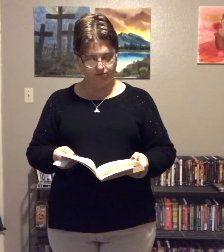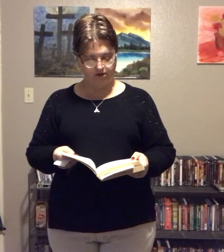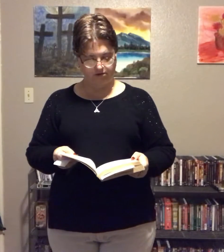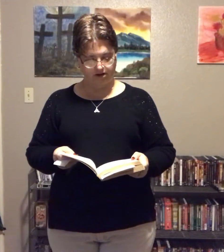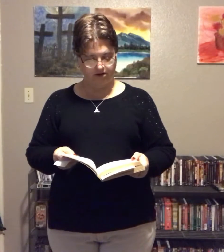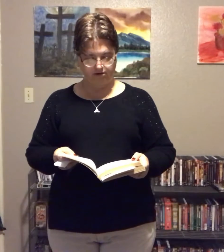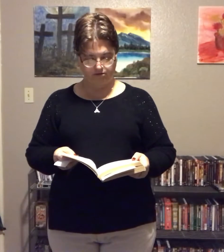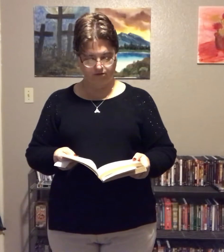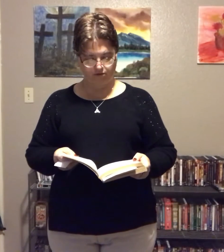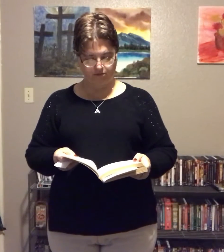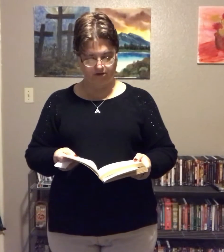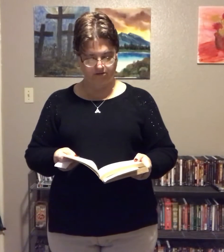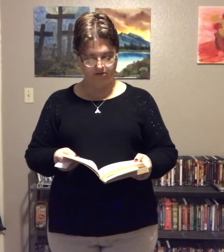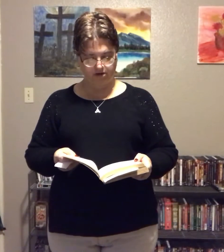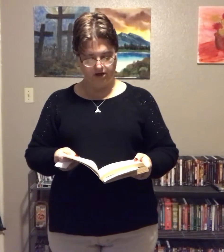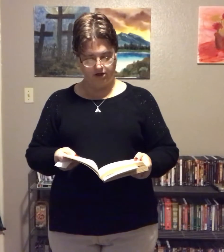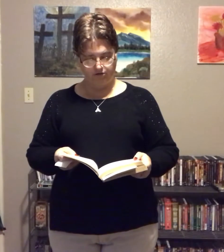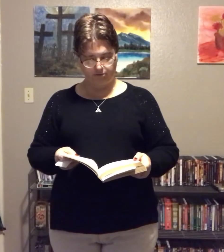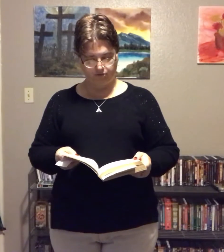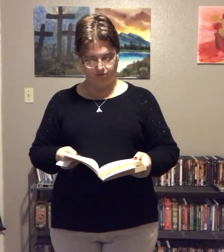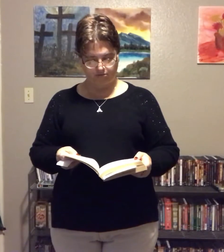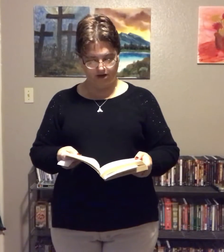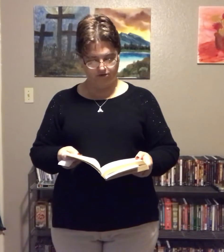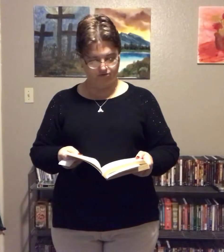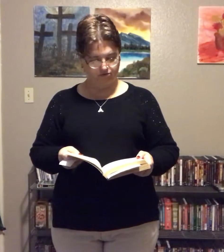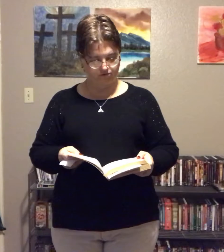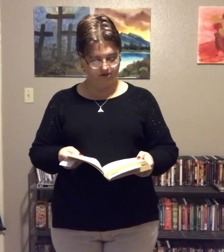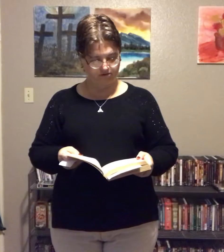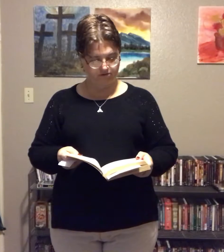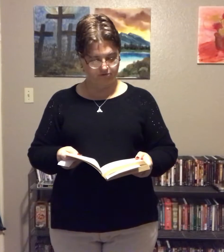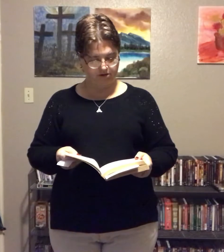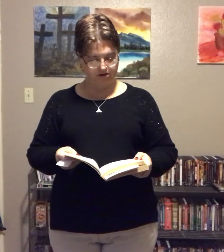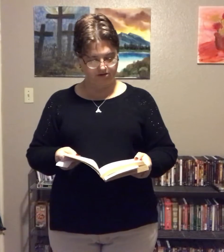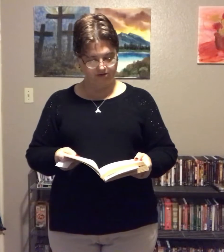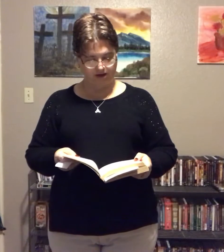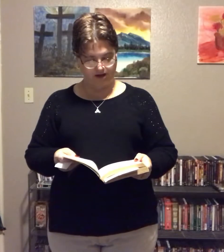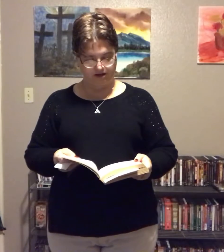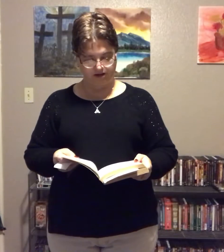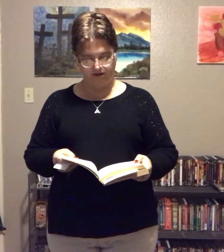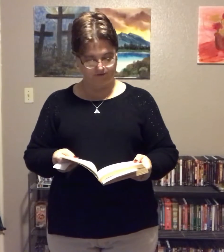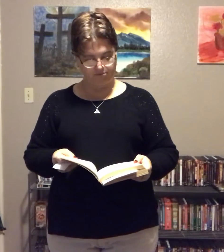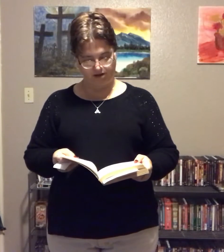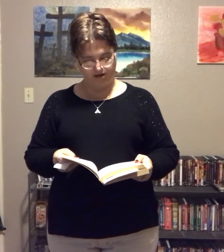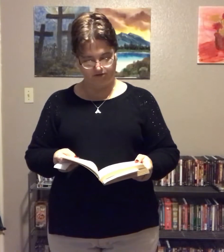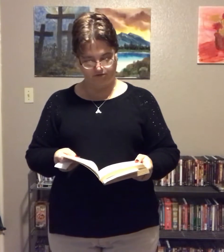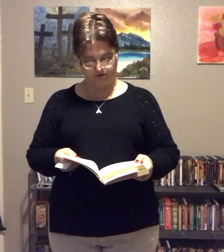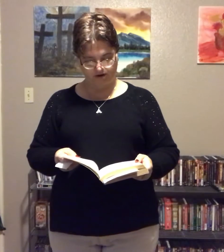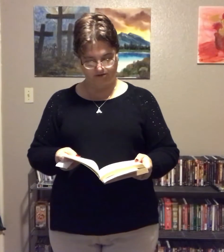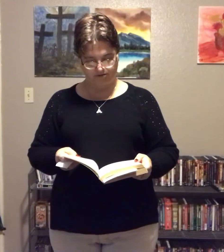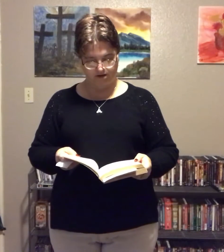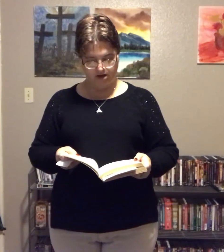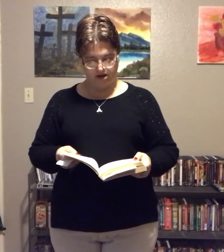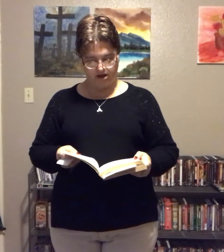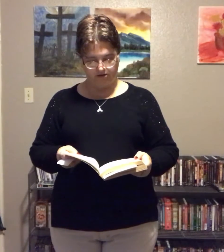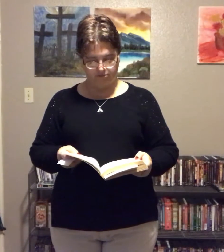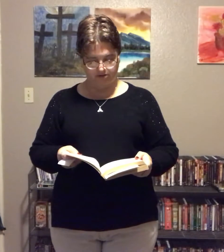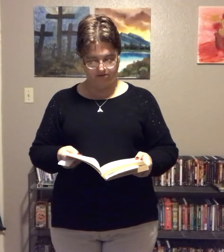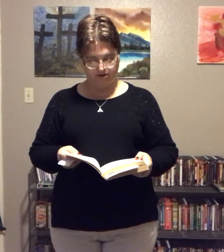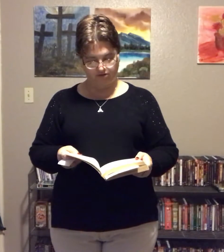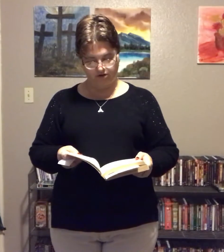around getting to aerobics. Trips were major stresses because I had to give up my exercise. It has been seven